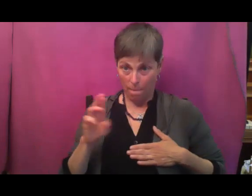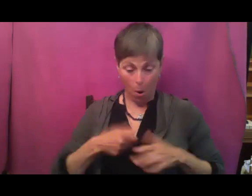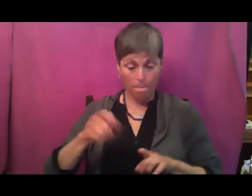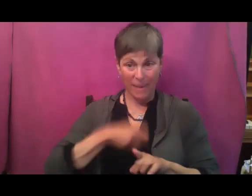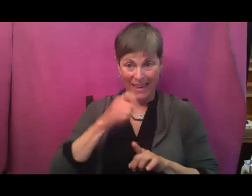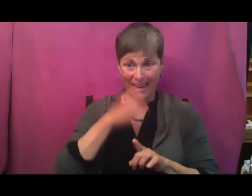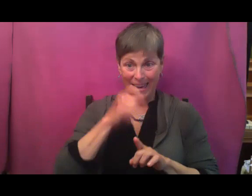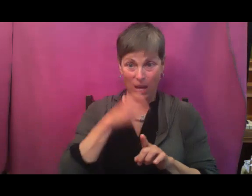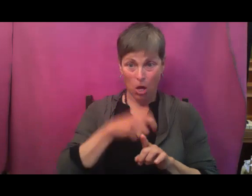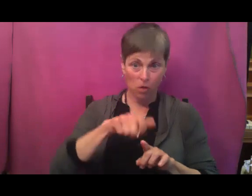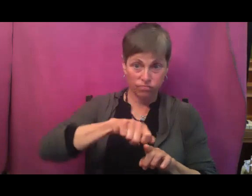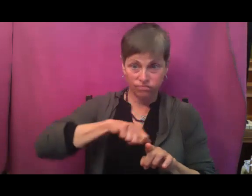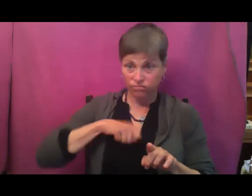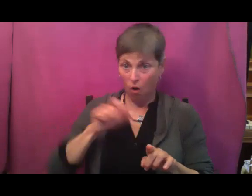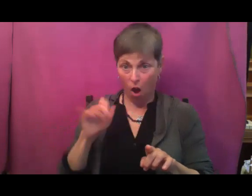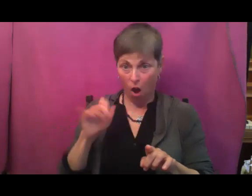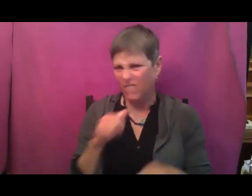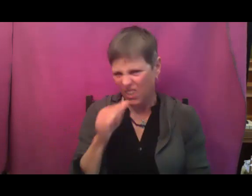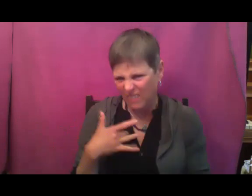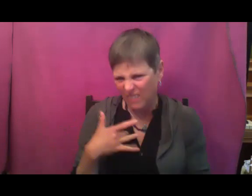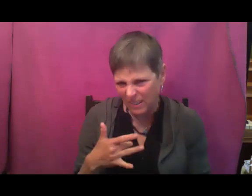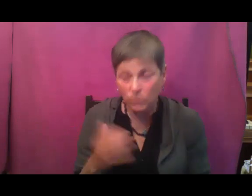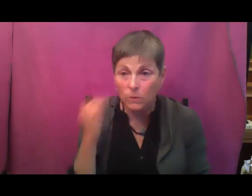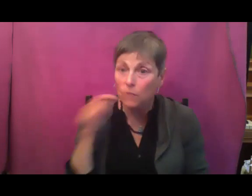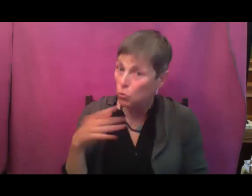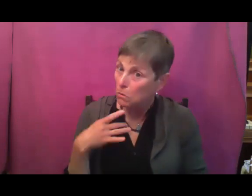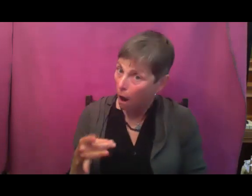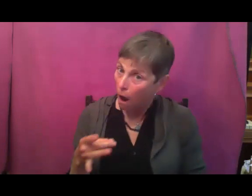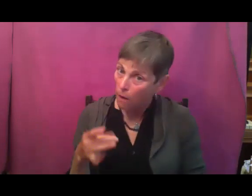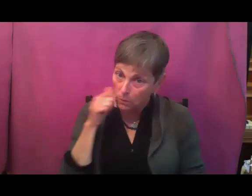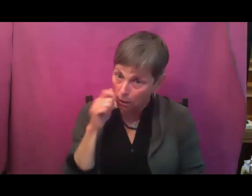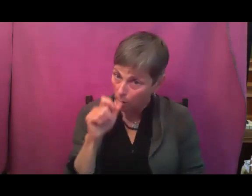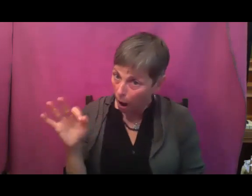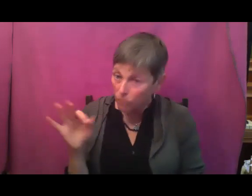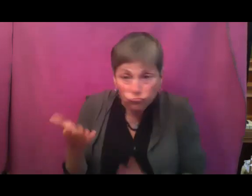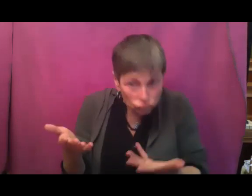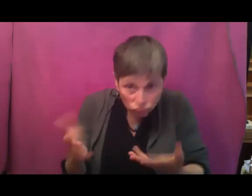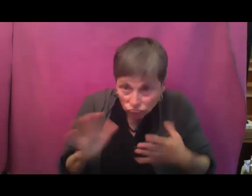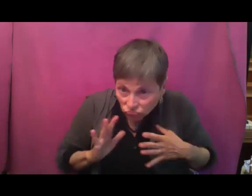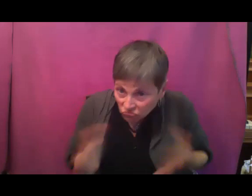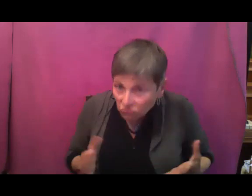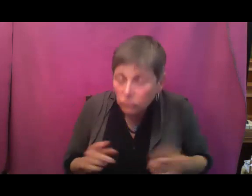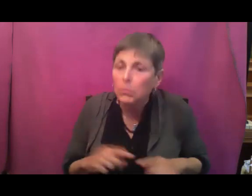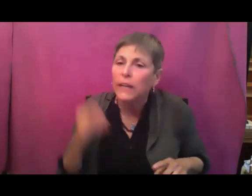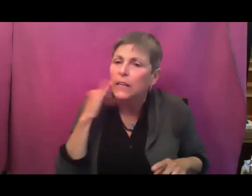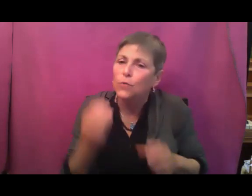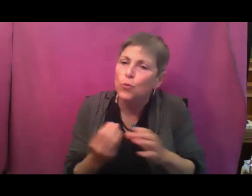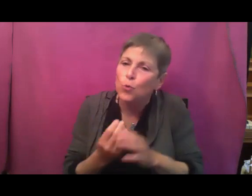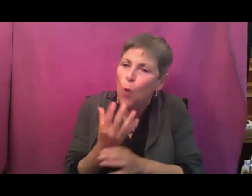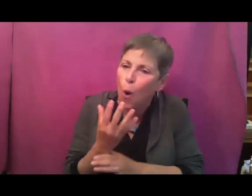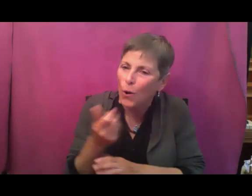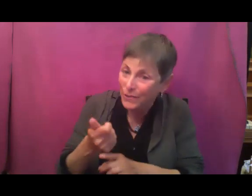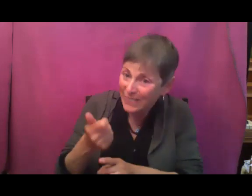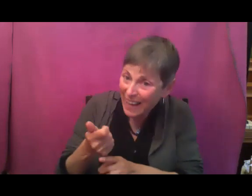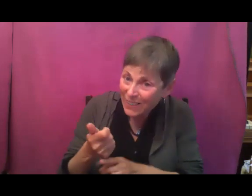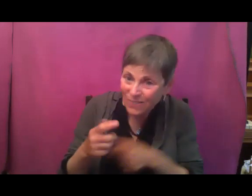if you are a cucumber peeler, know that if you're growing them at home, you can, and especially when they're